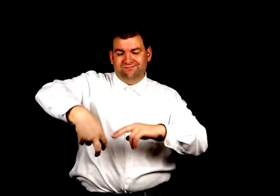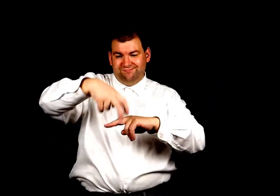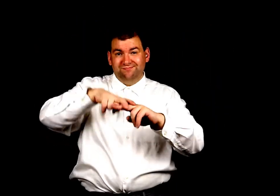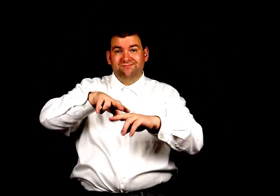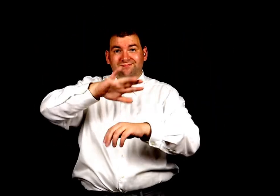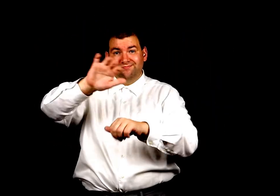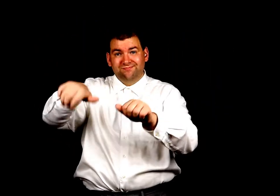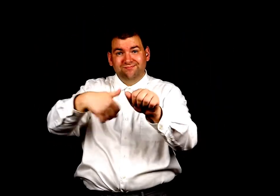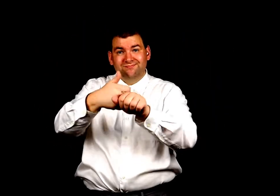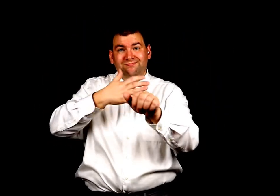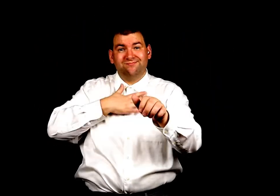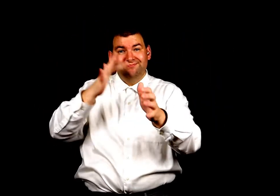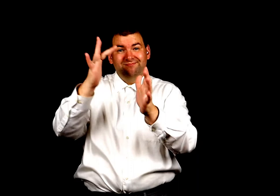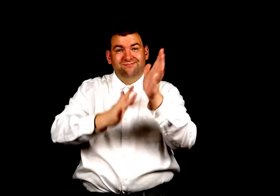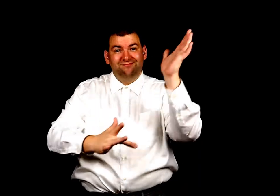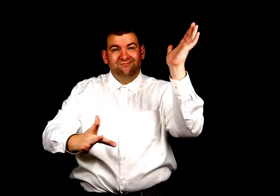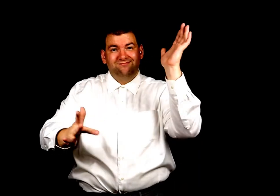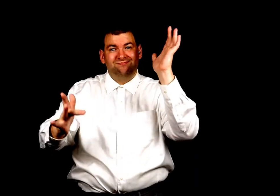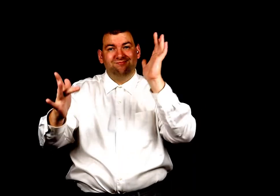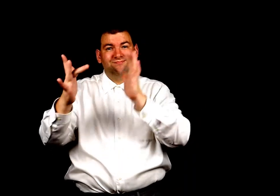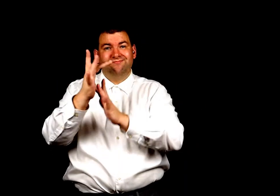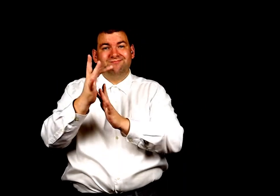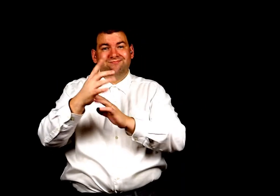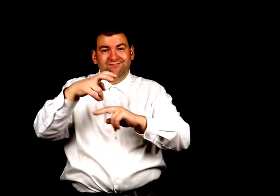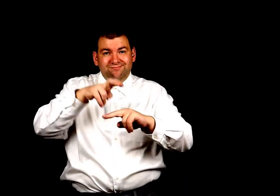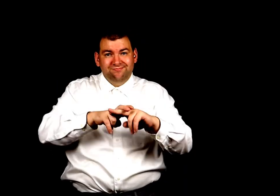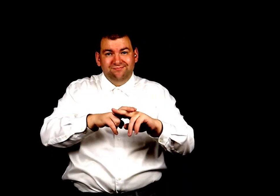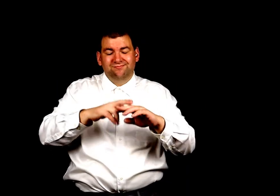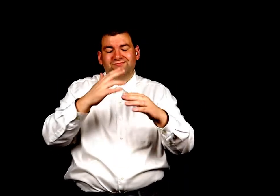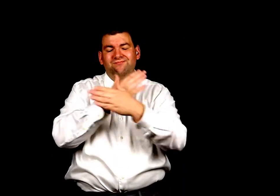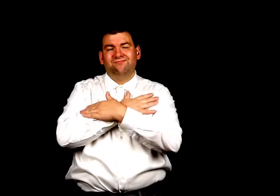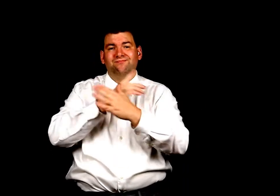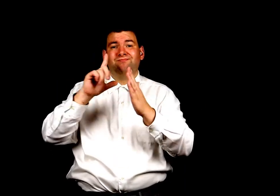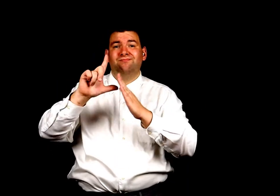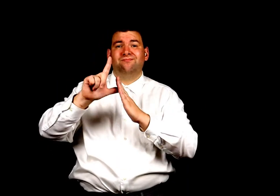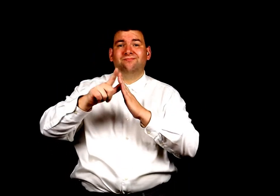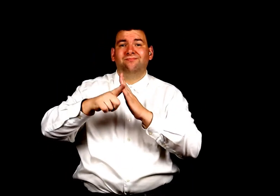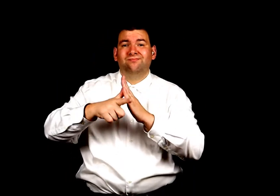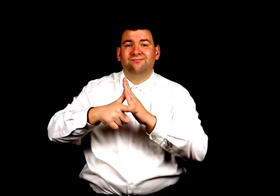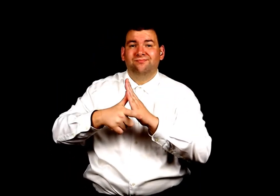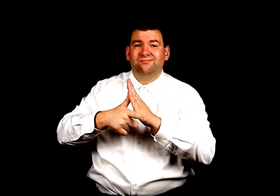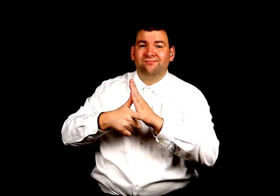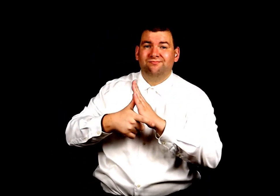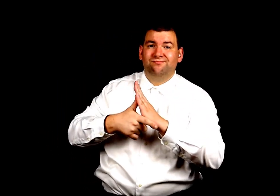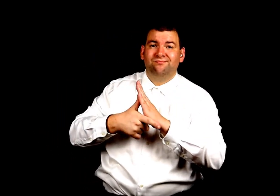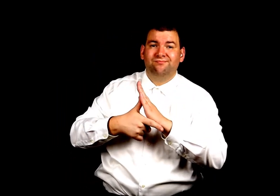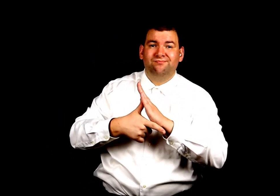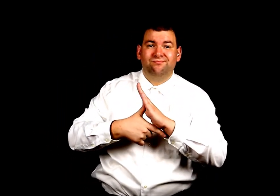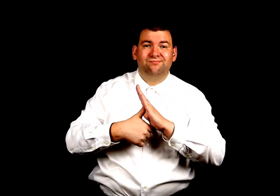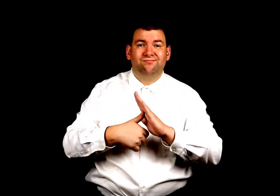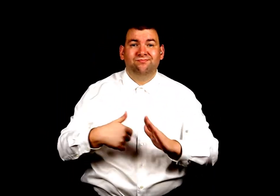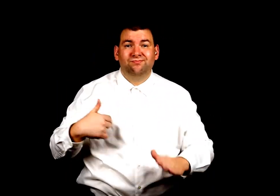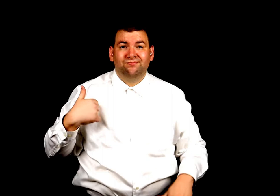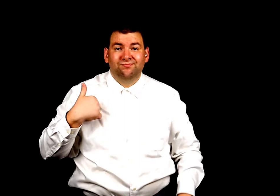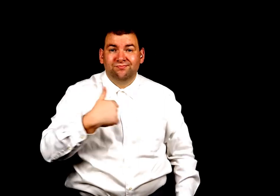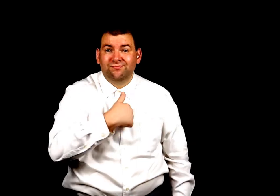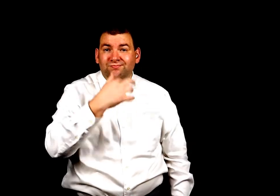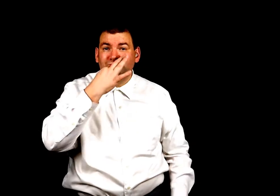beside my Jesus Sit down and rest a little while We'll soon